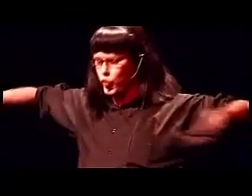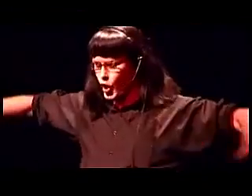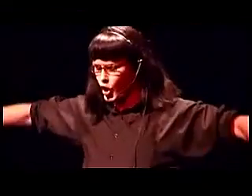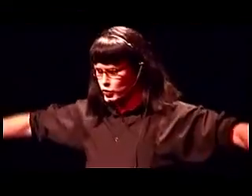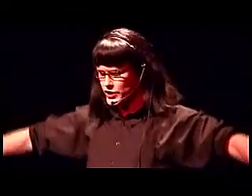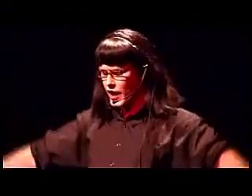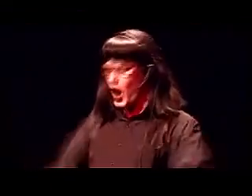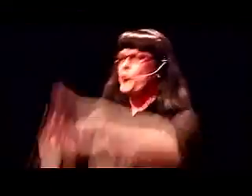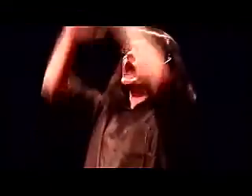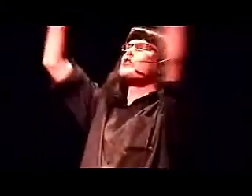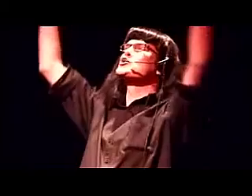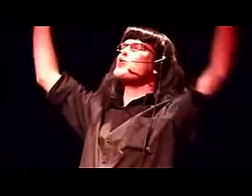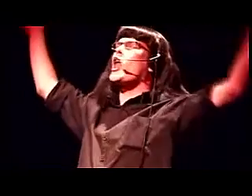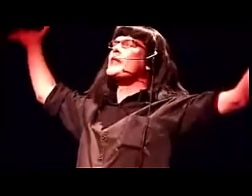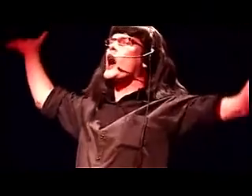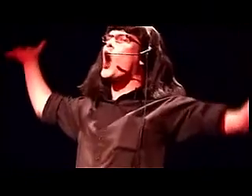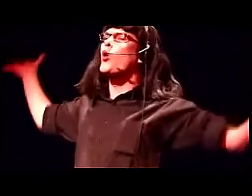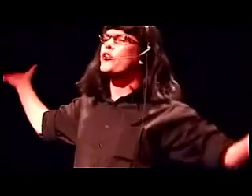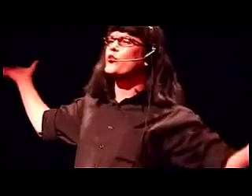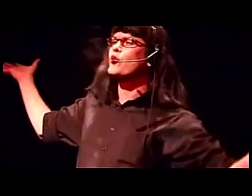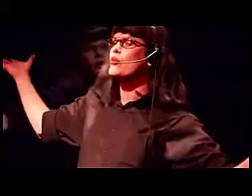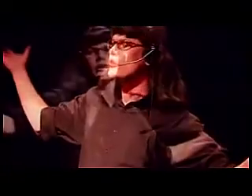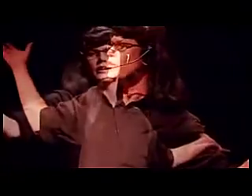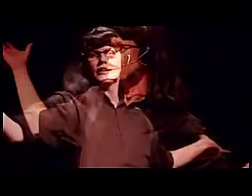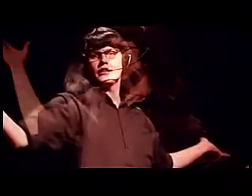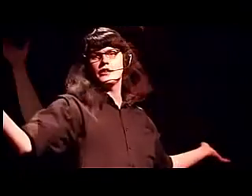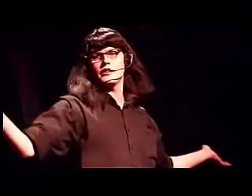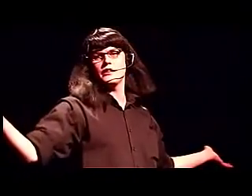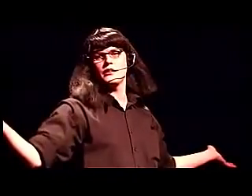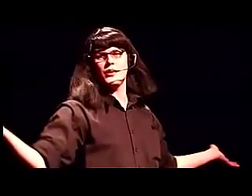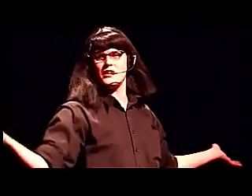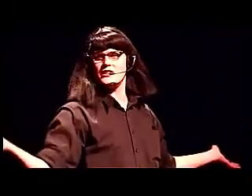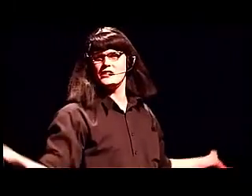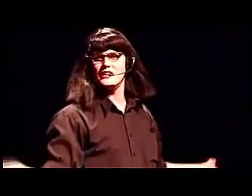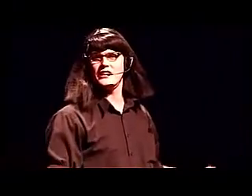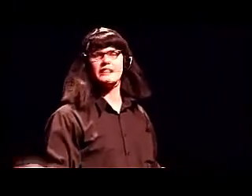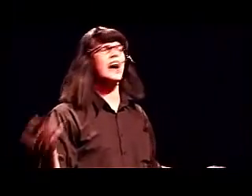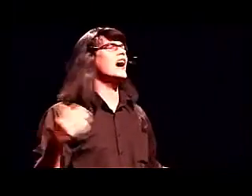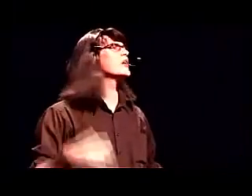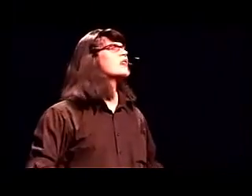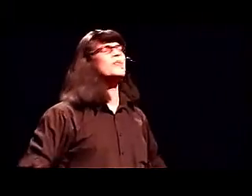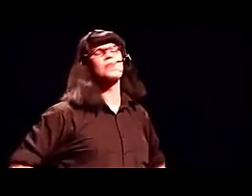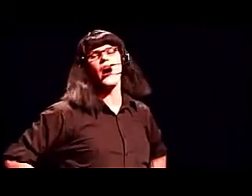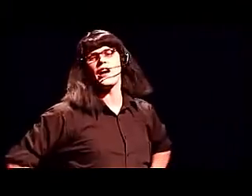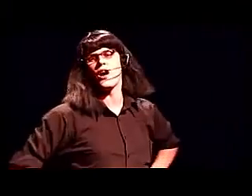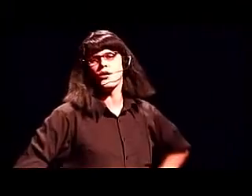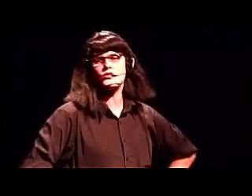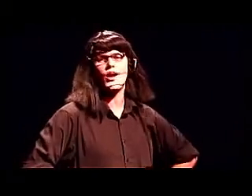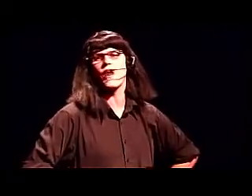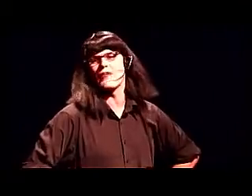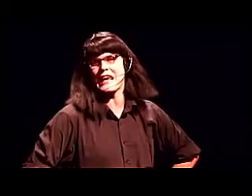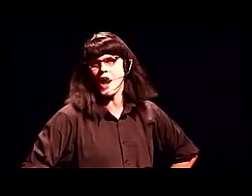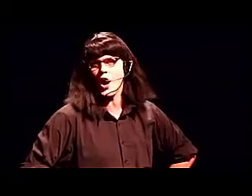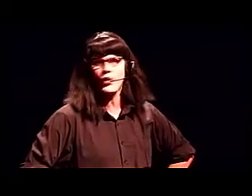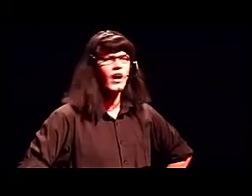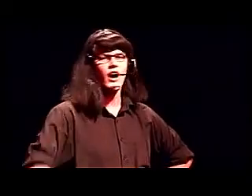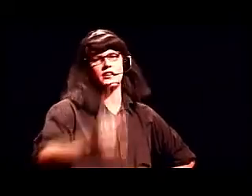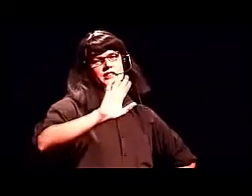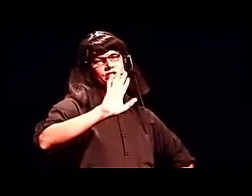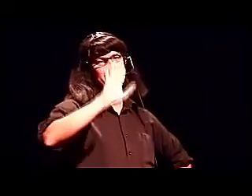the world was going to open up and swallow me whole. thought... What? No, not my whole, swallow me whole. Honestly,